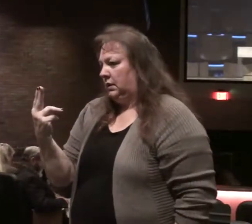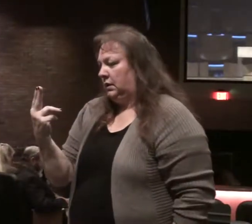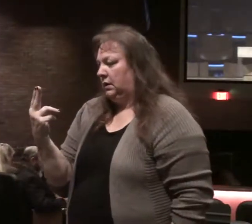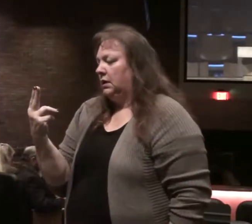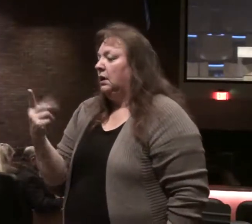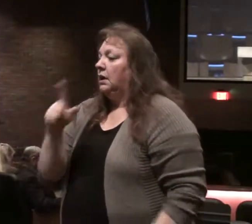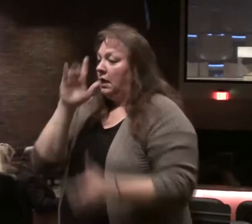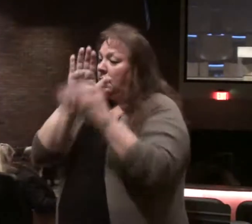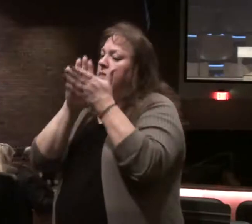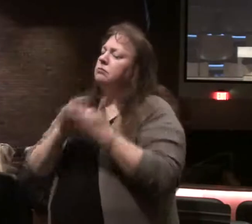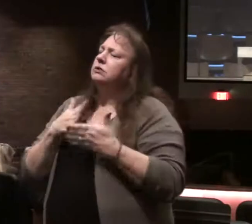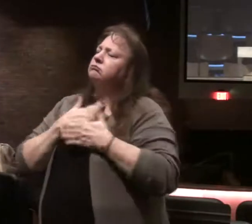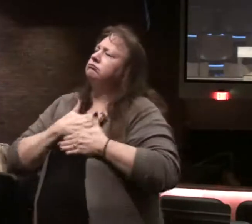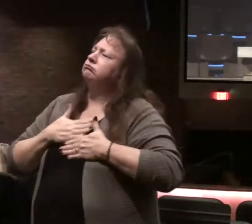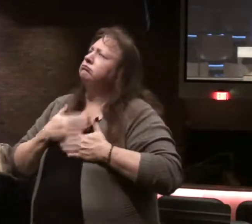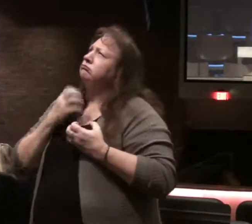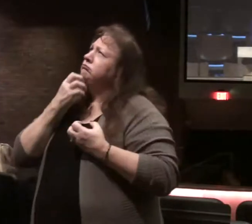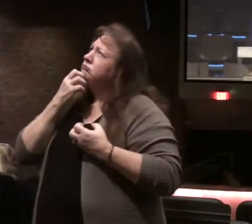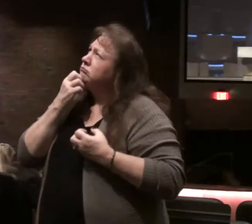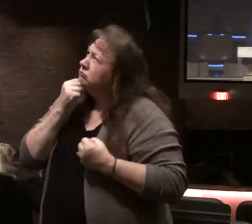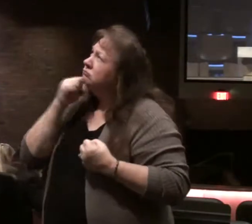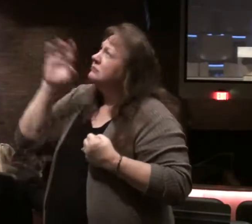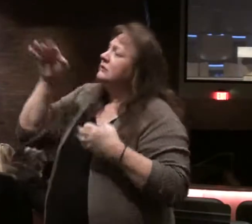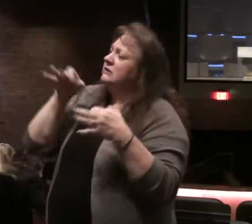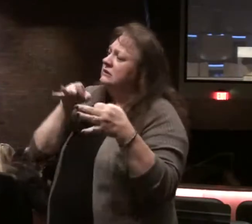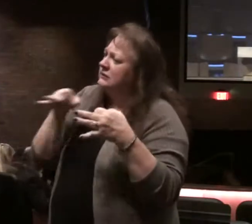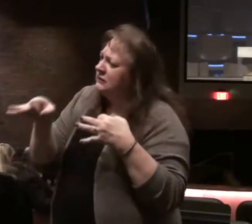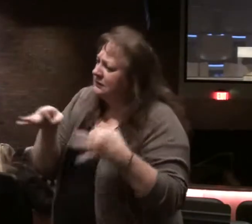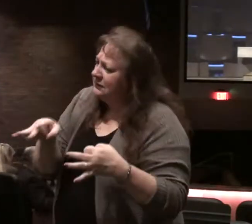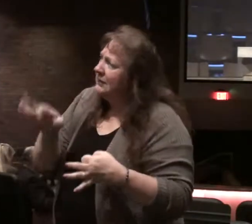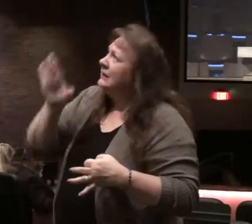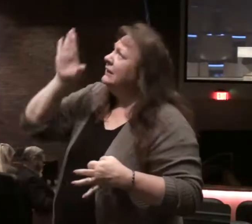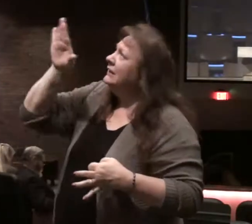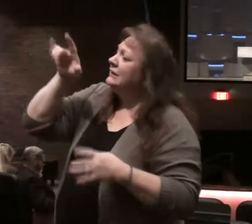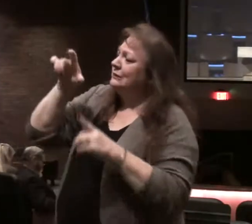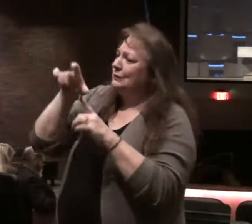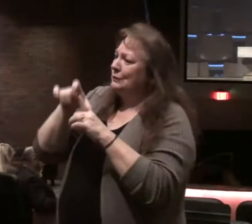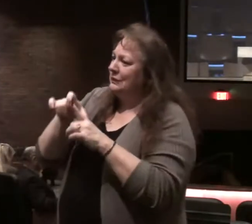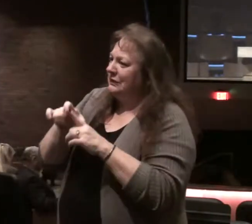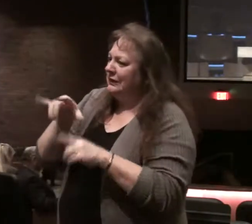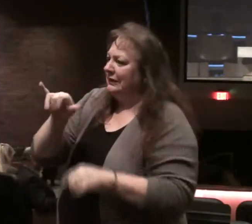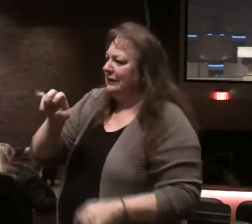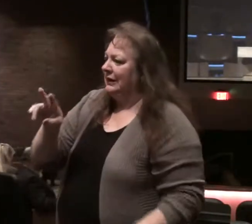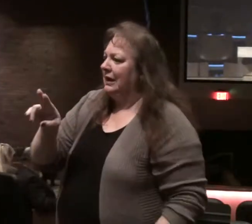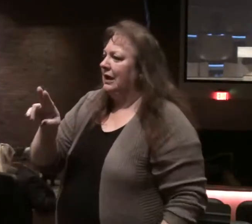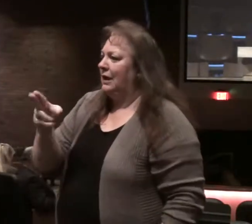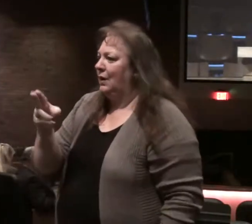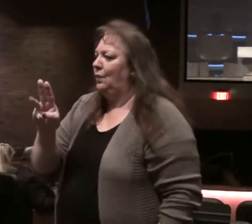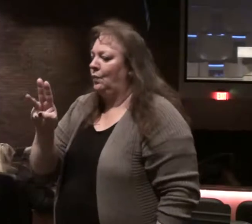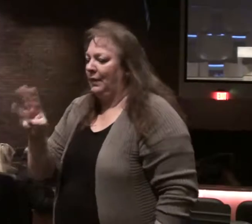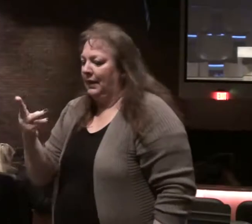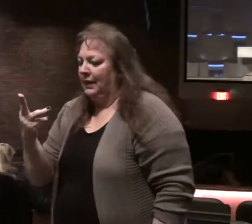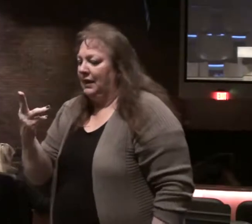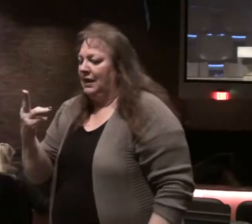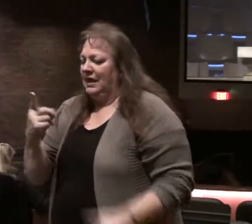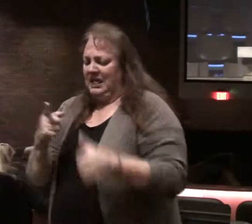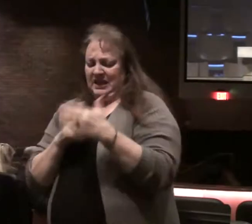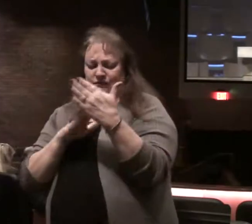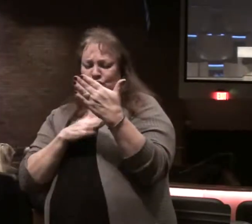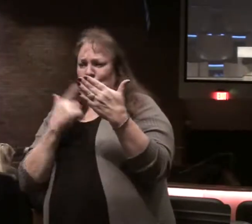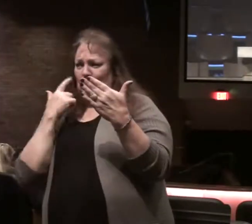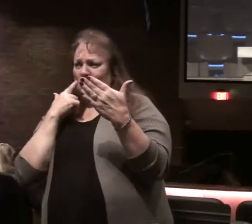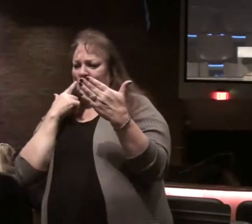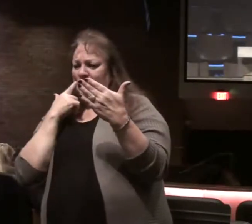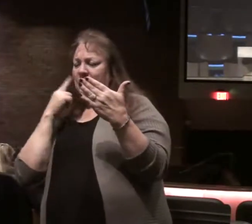The believer delights in the law, the instruction, the word of Yahweh. You know, by the way, we just sang the first song this